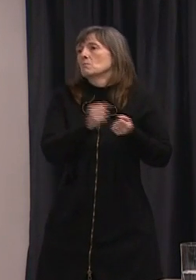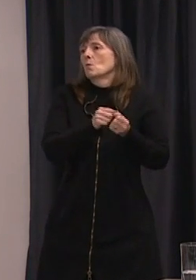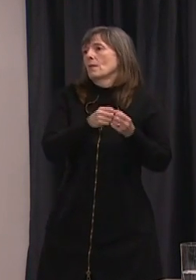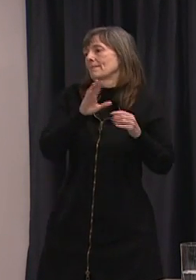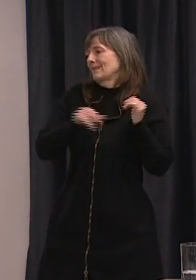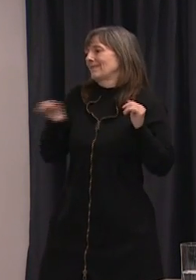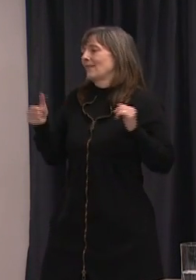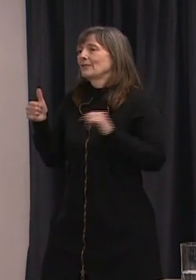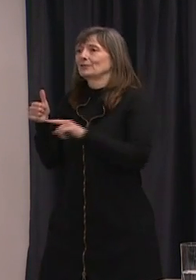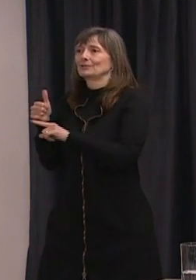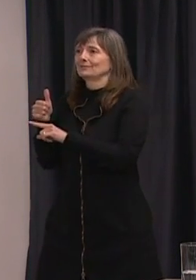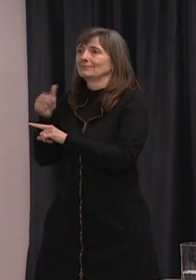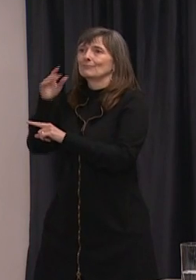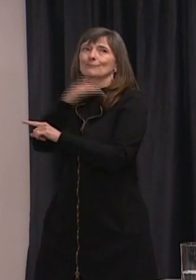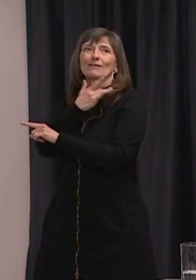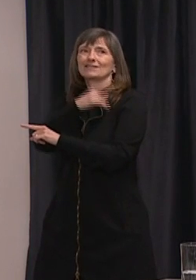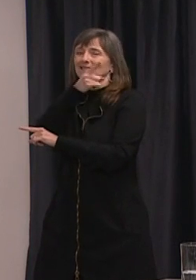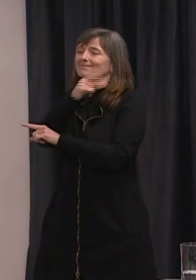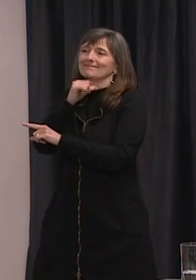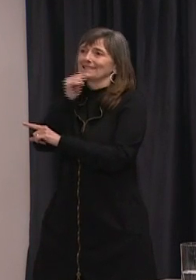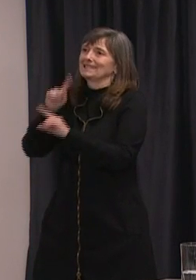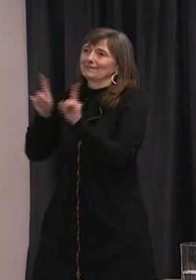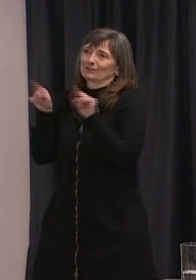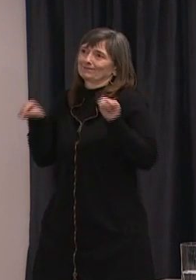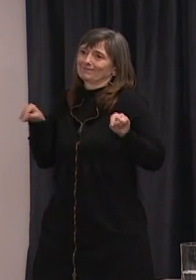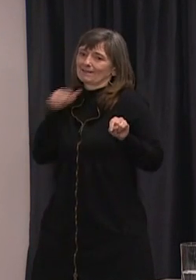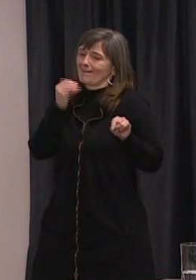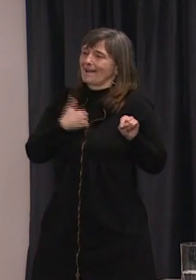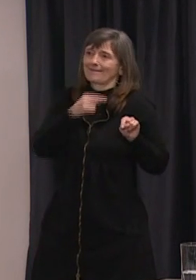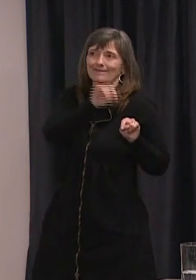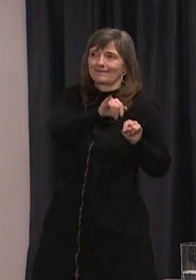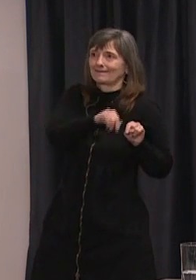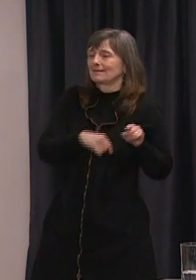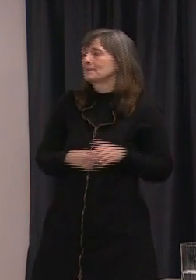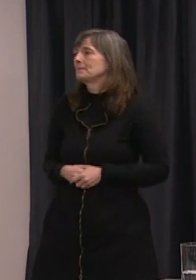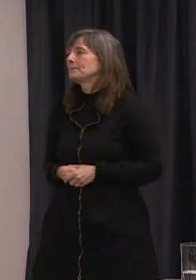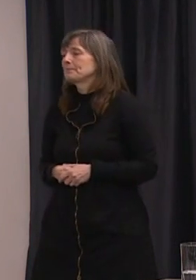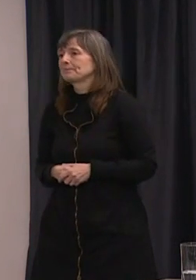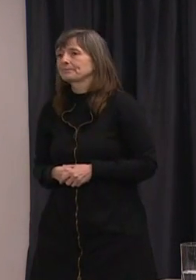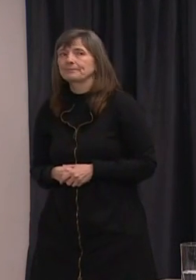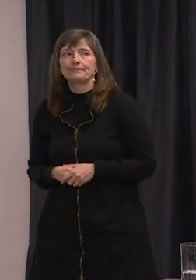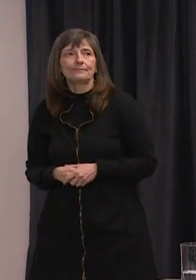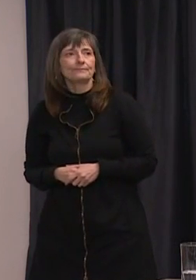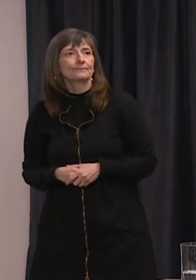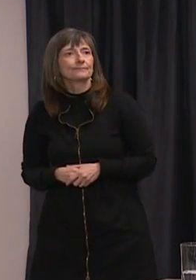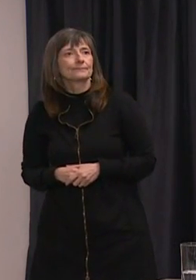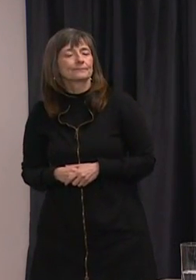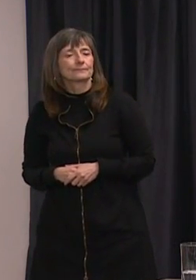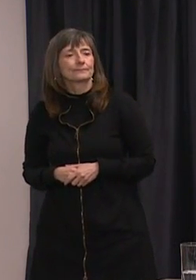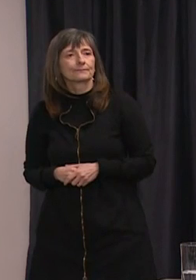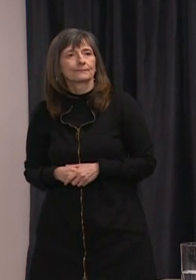emergency but anything's possible in the next little while um